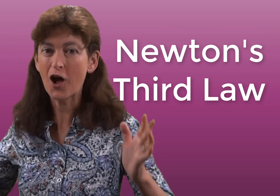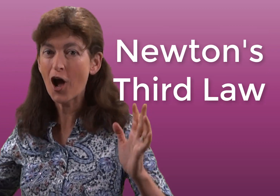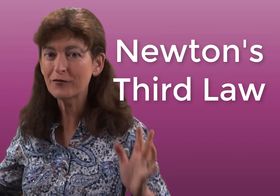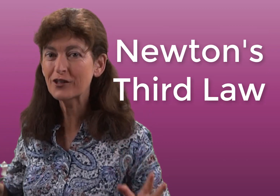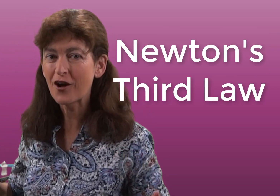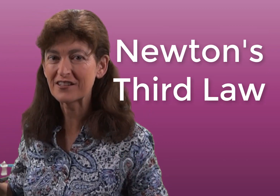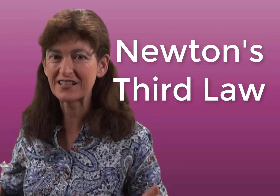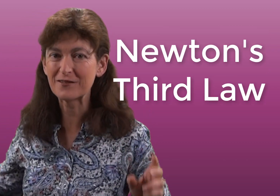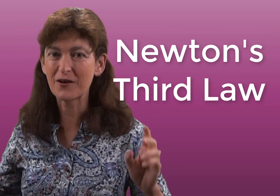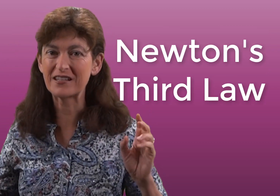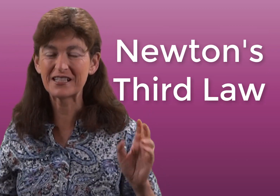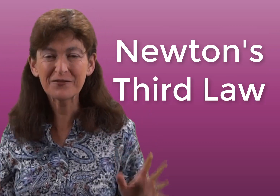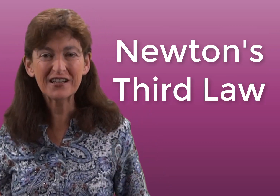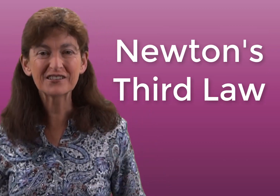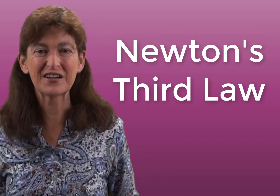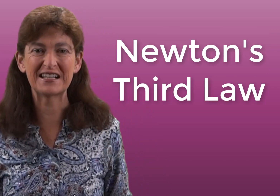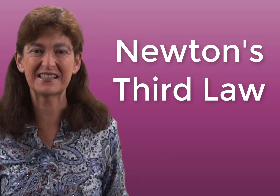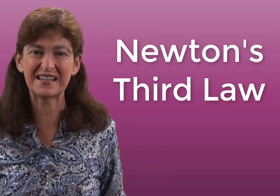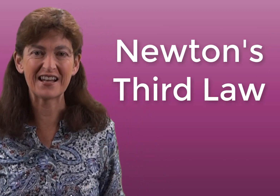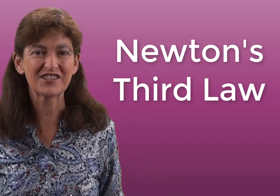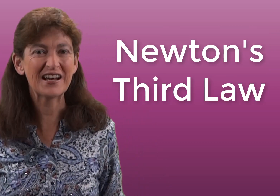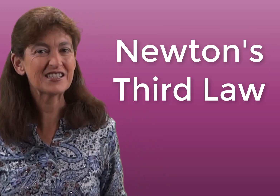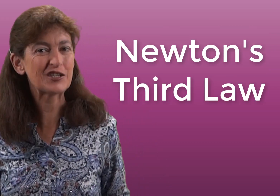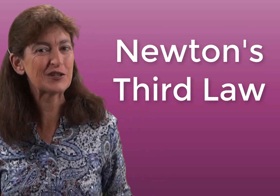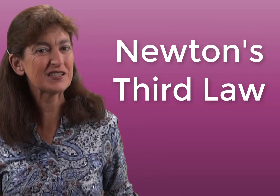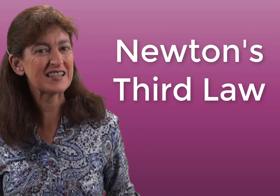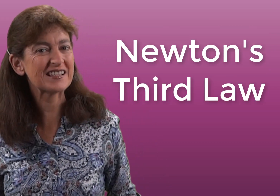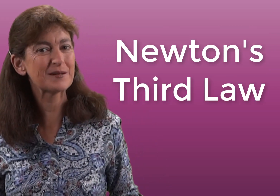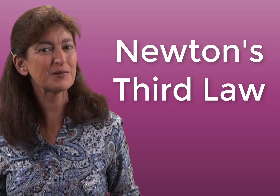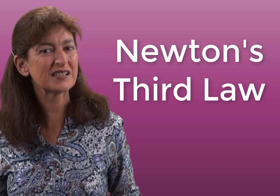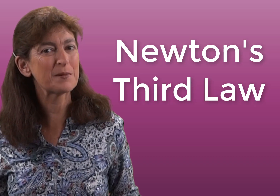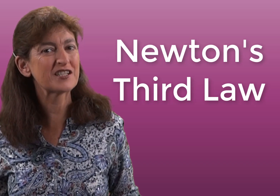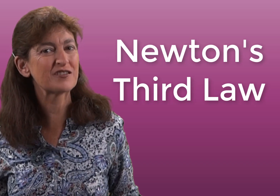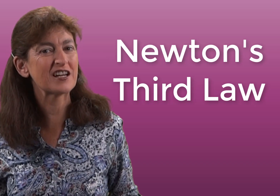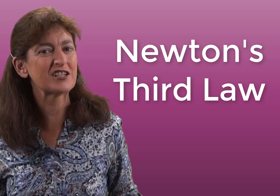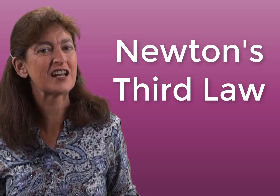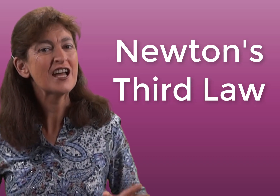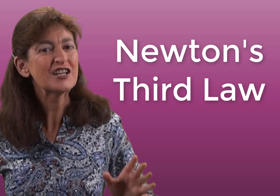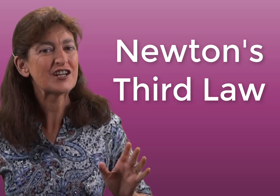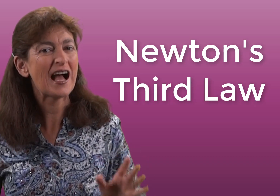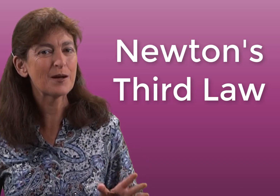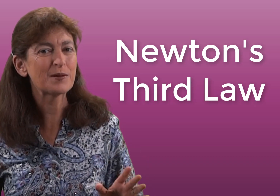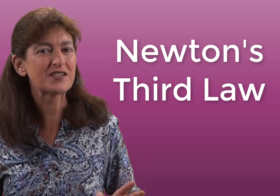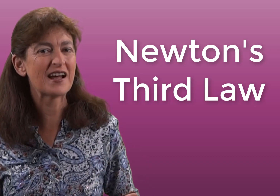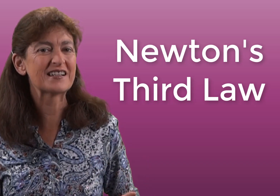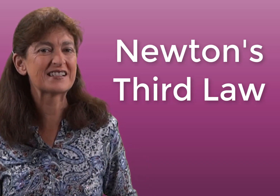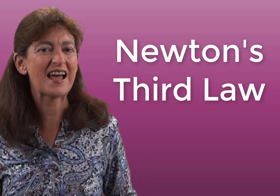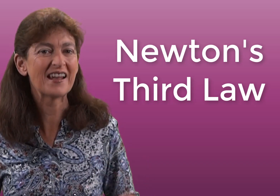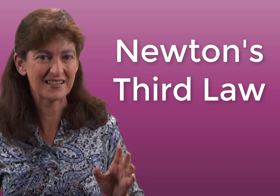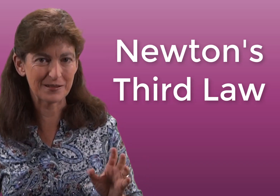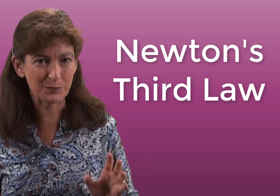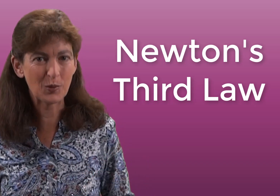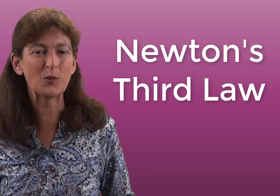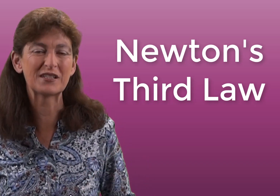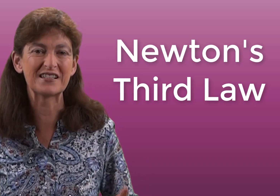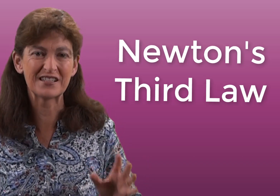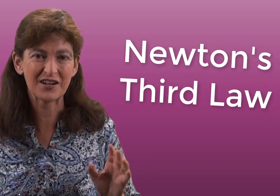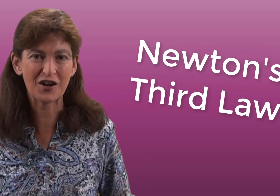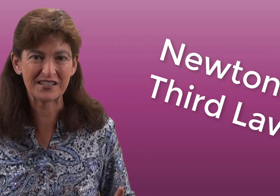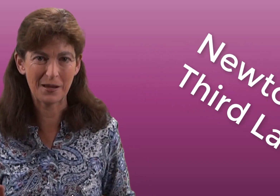often considered very difficult to understand so let's use this simple demonstration to help us to understand this important concept.